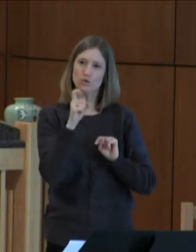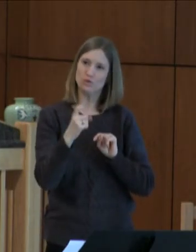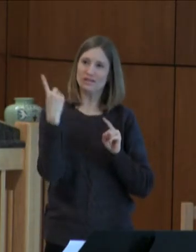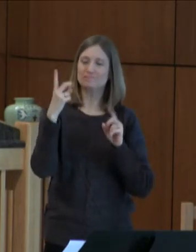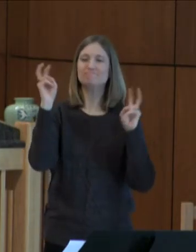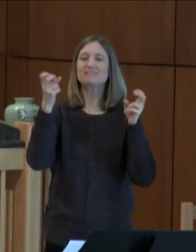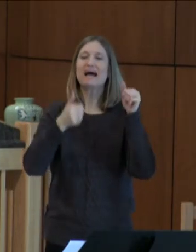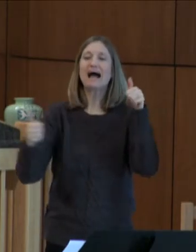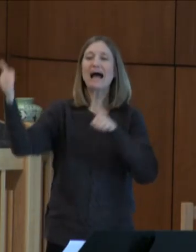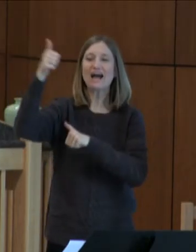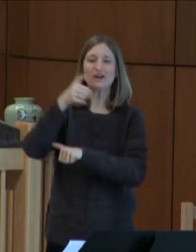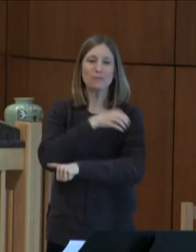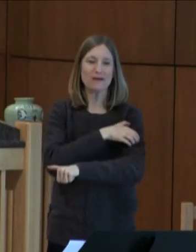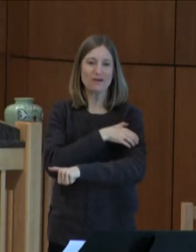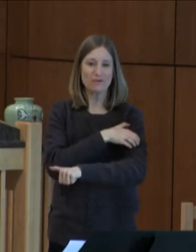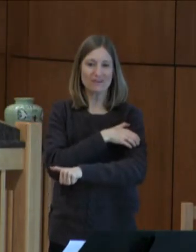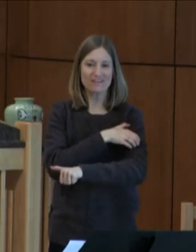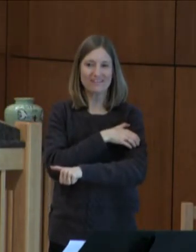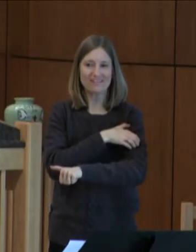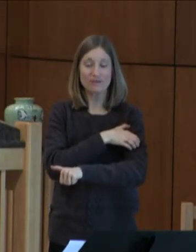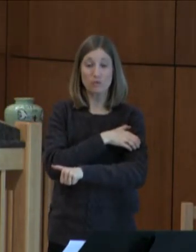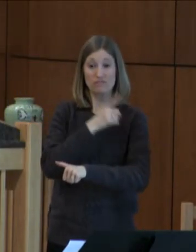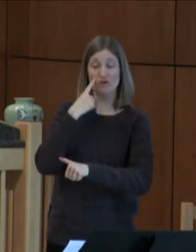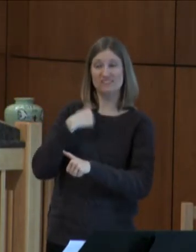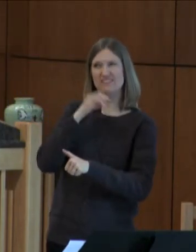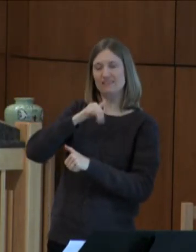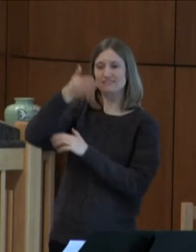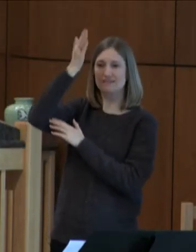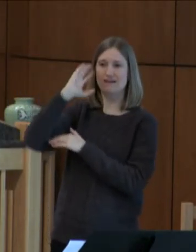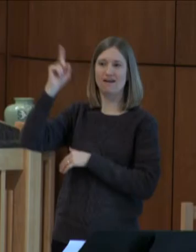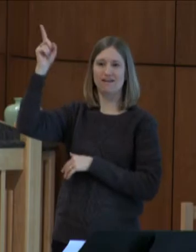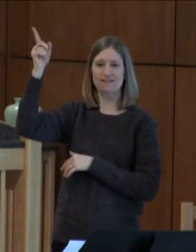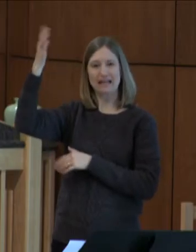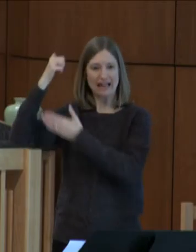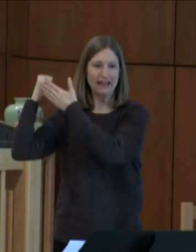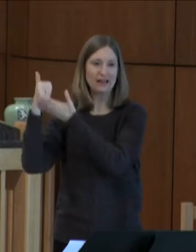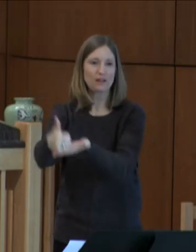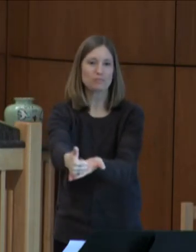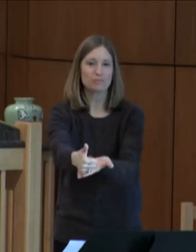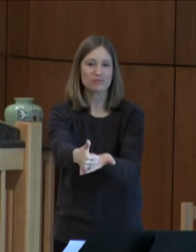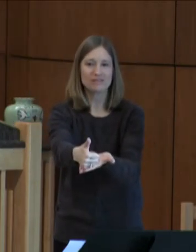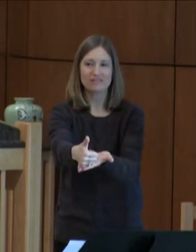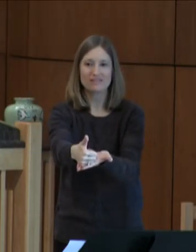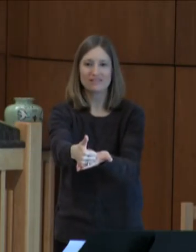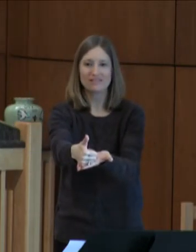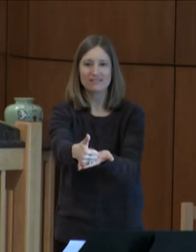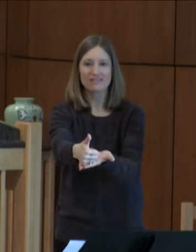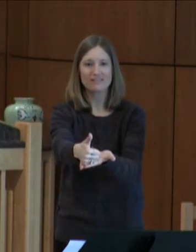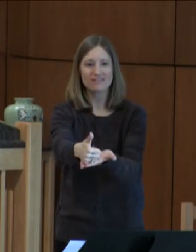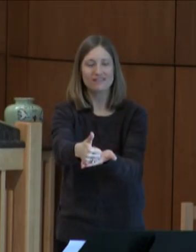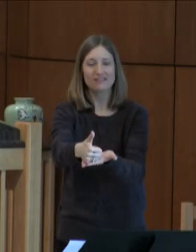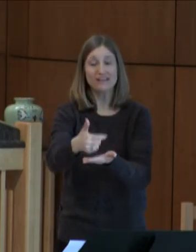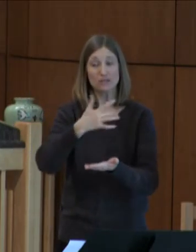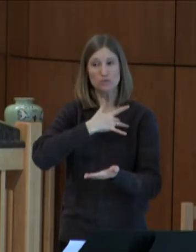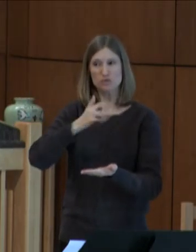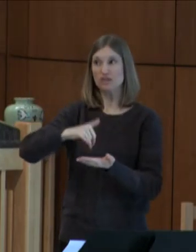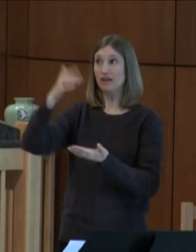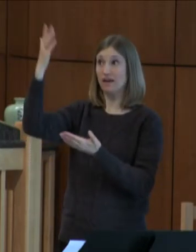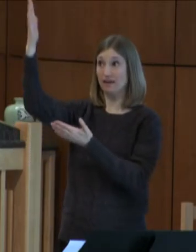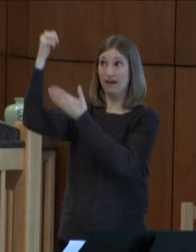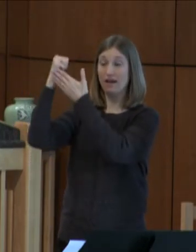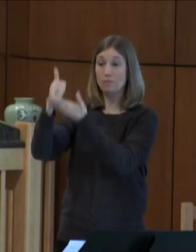God reaching out a hand to you. And many times, that hand comes in the form of others